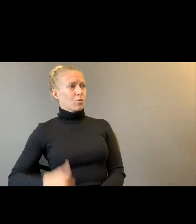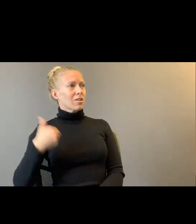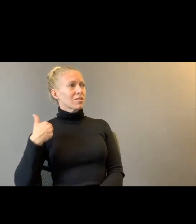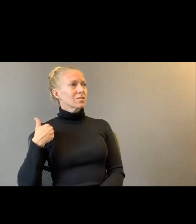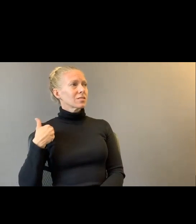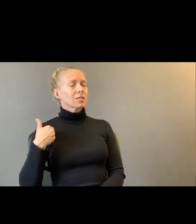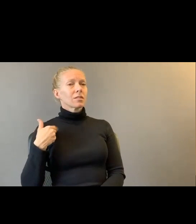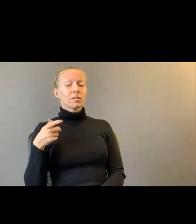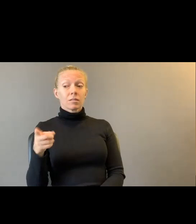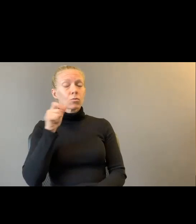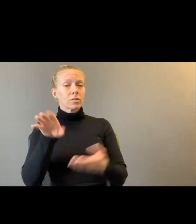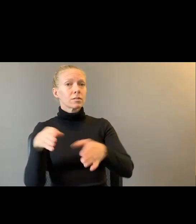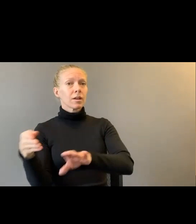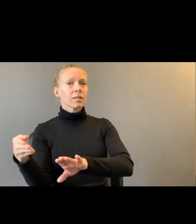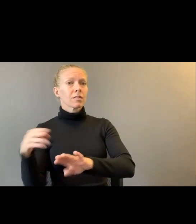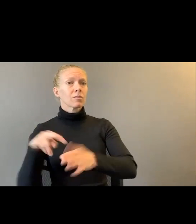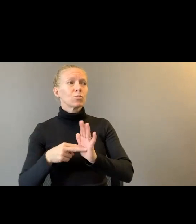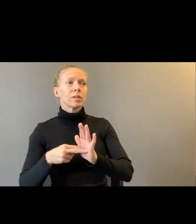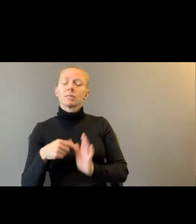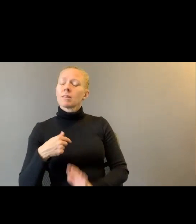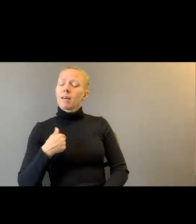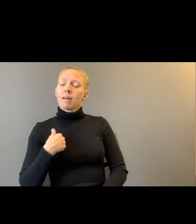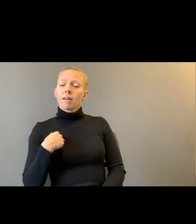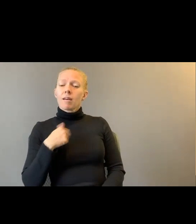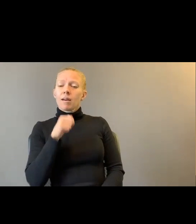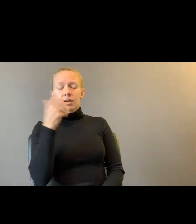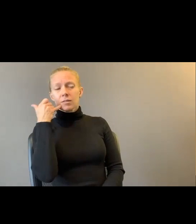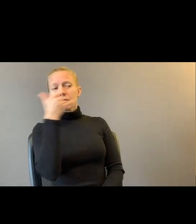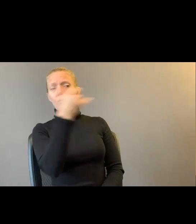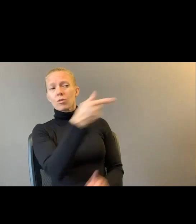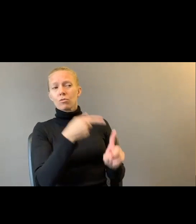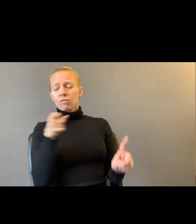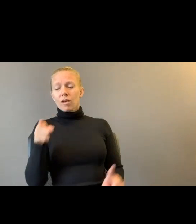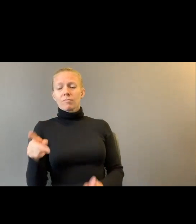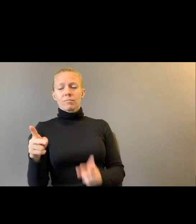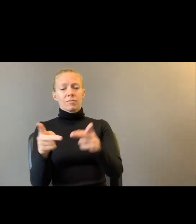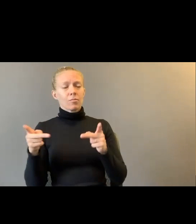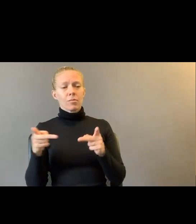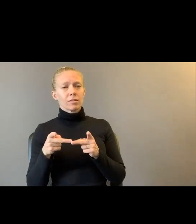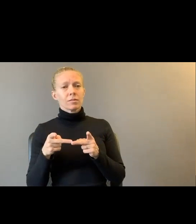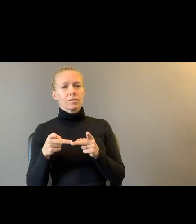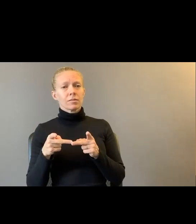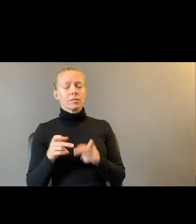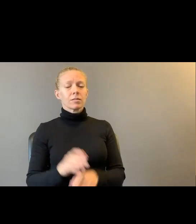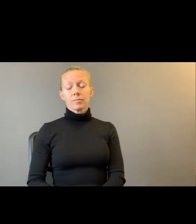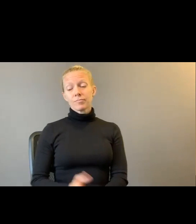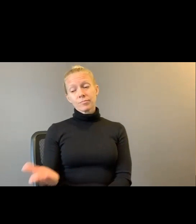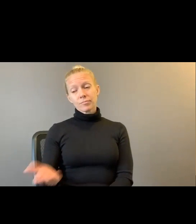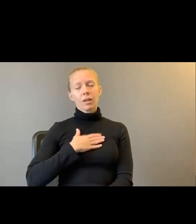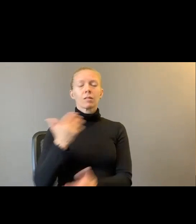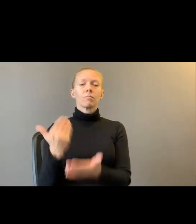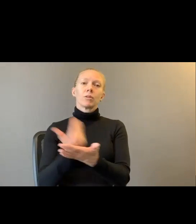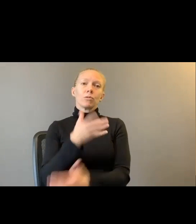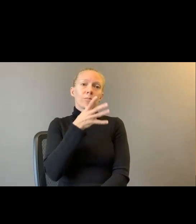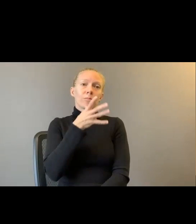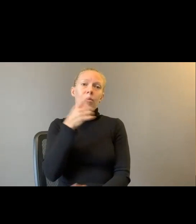means I couldn't have called you from that place. This is my new mother, who has finally admitted